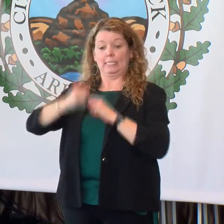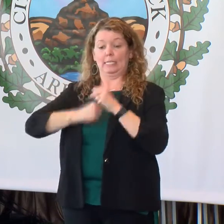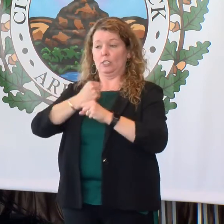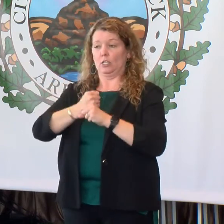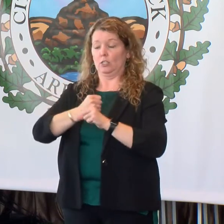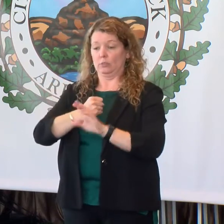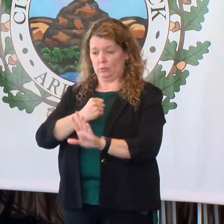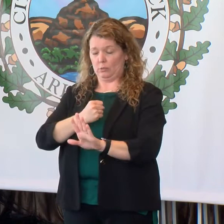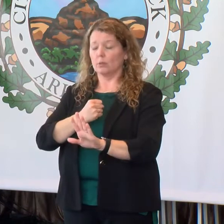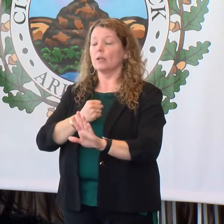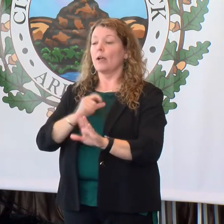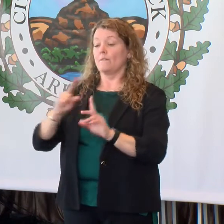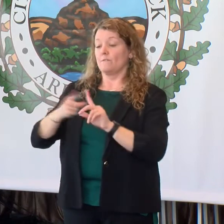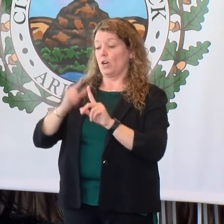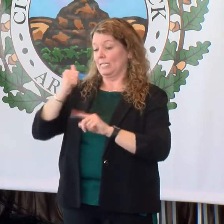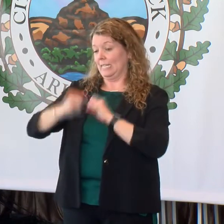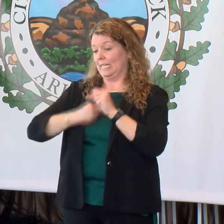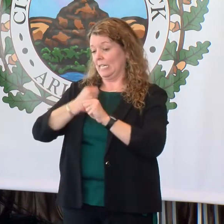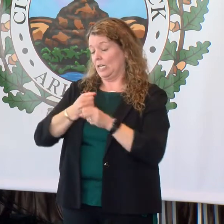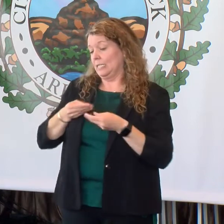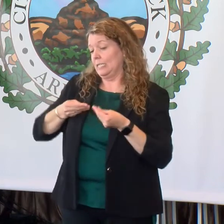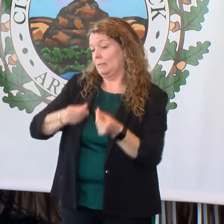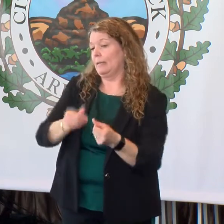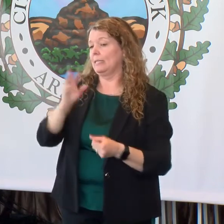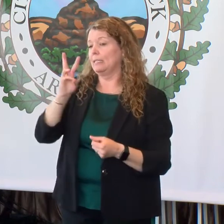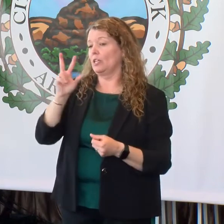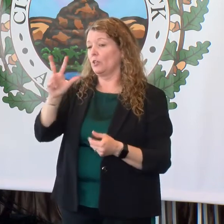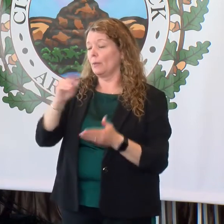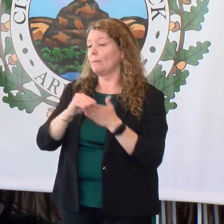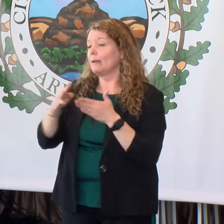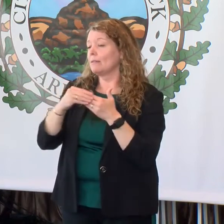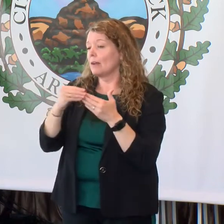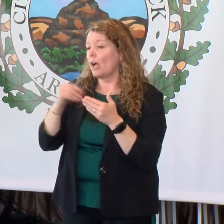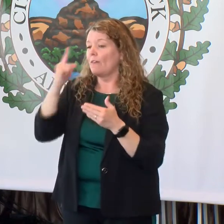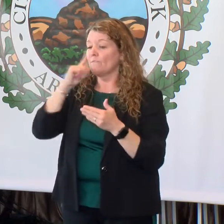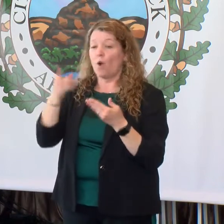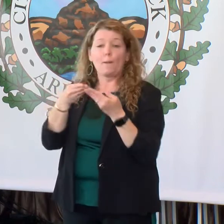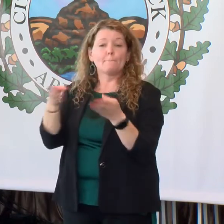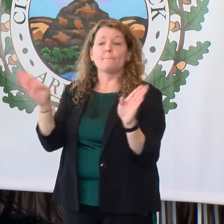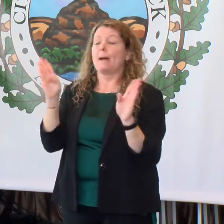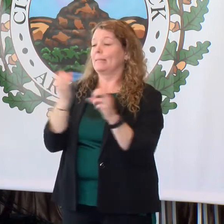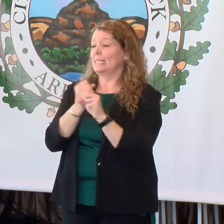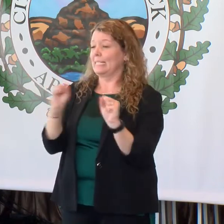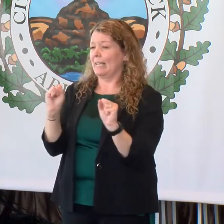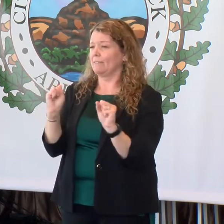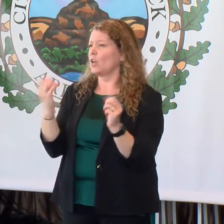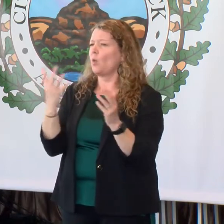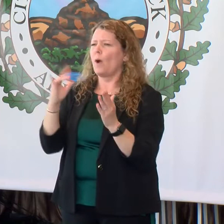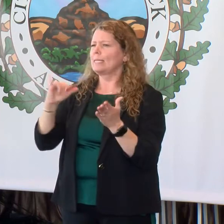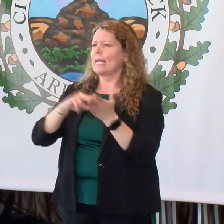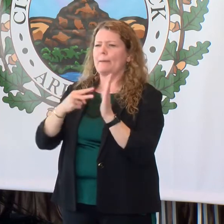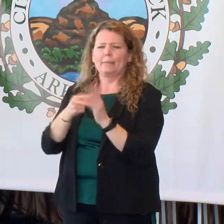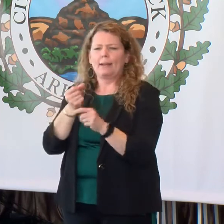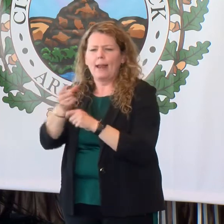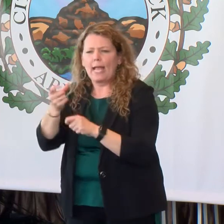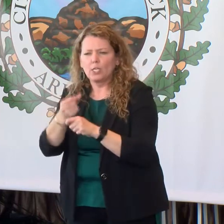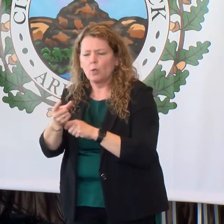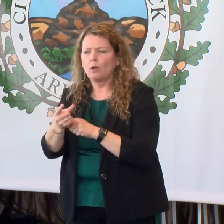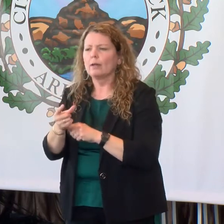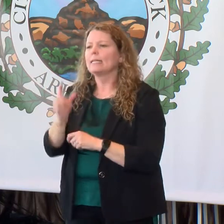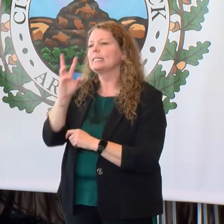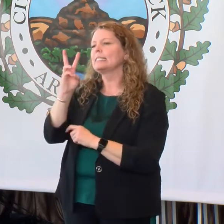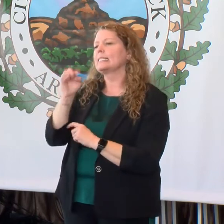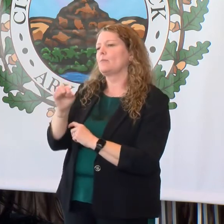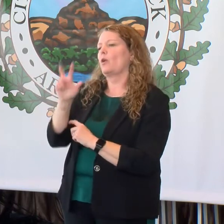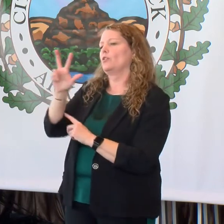So in the first 10 years, we'll be spending $63 million towards public safety. And what that includes, if you look at that on an annual basis, that's $6